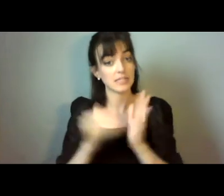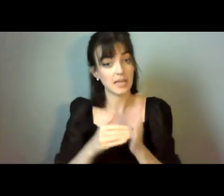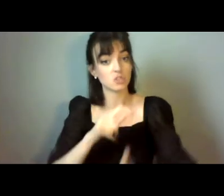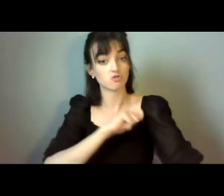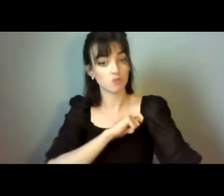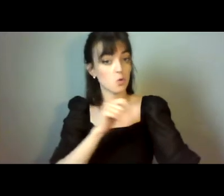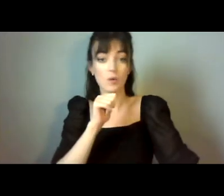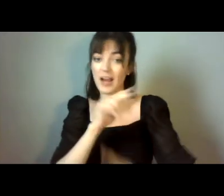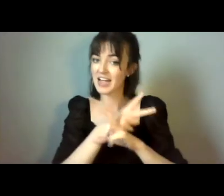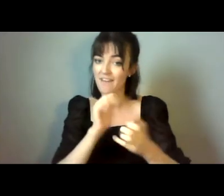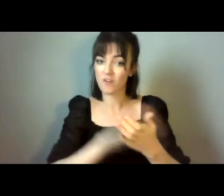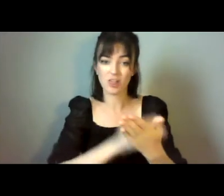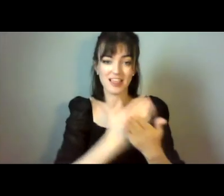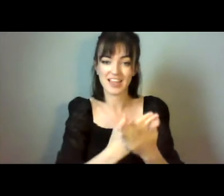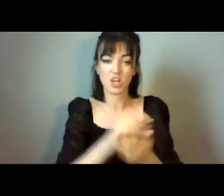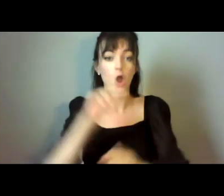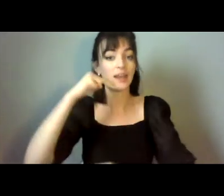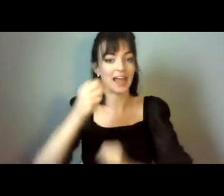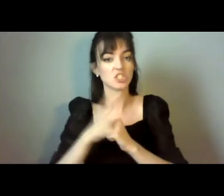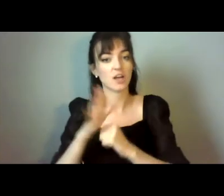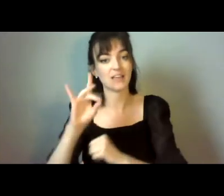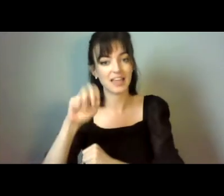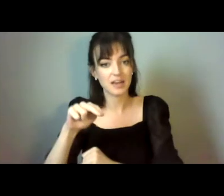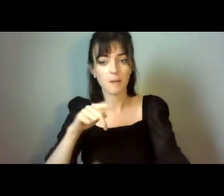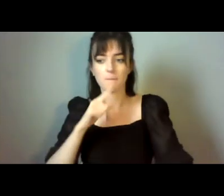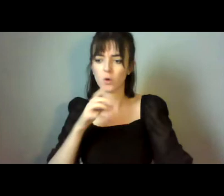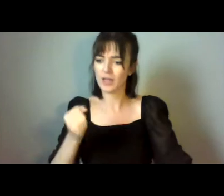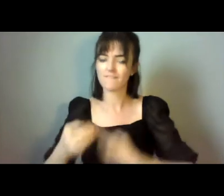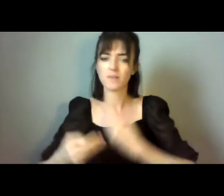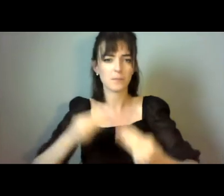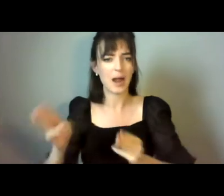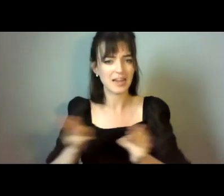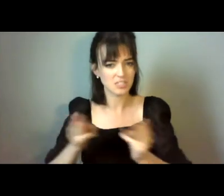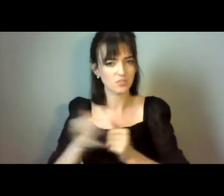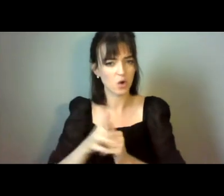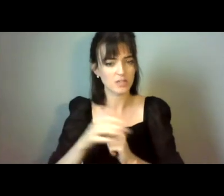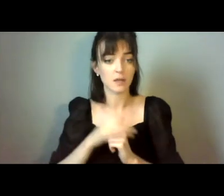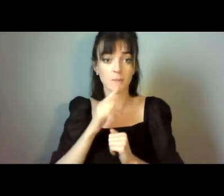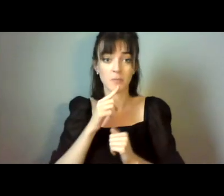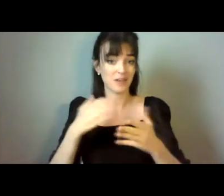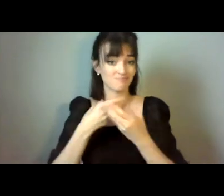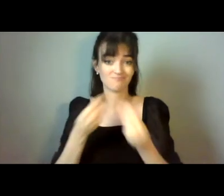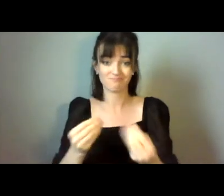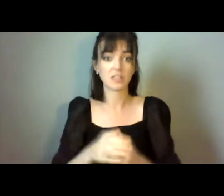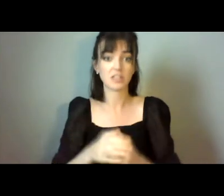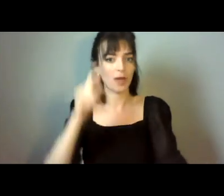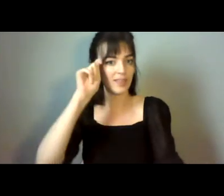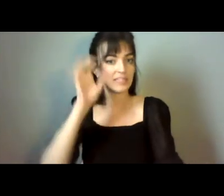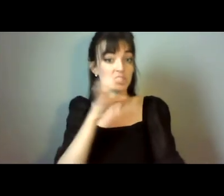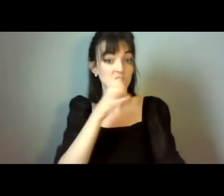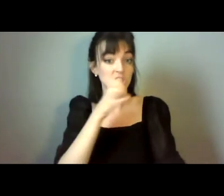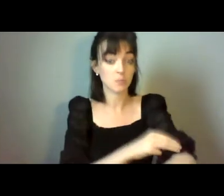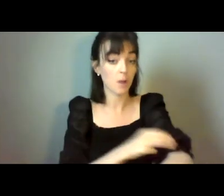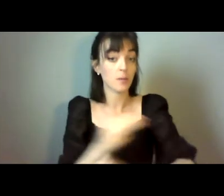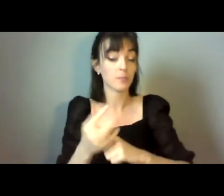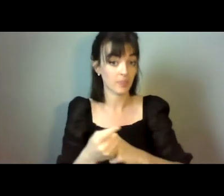but there was a custom and practice around it, which will disappear overnight. So we think there's a totally legitimate issue there for families. We